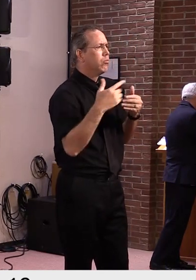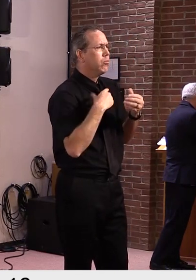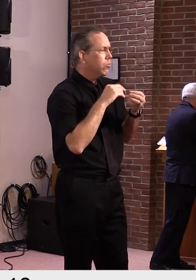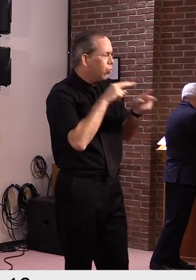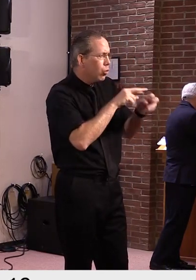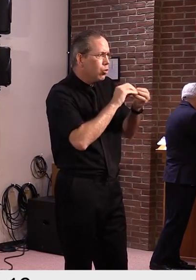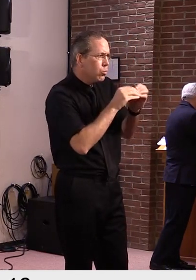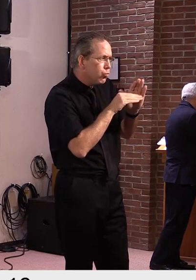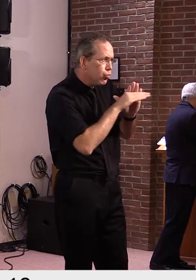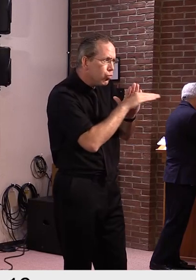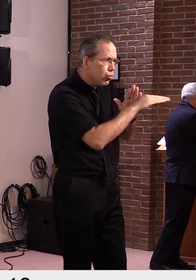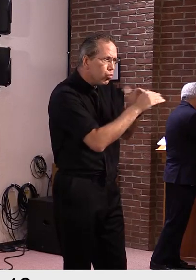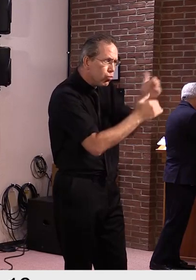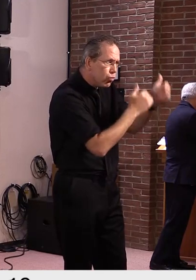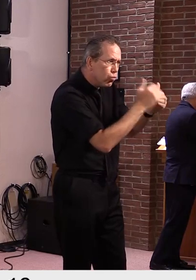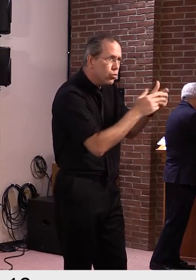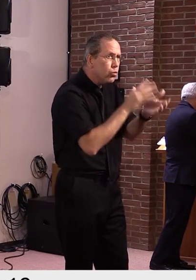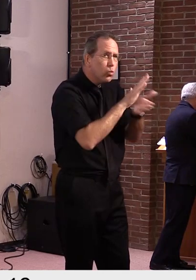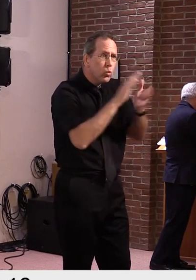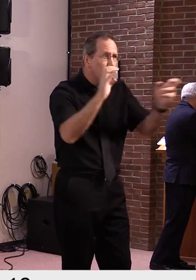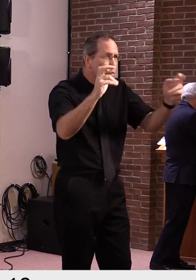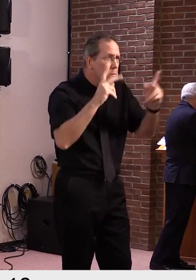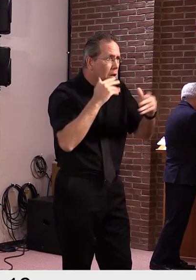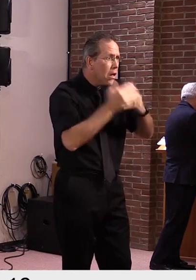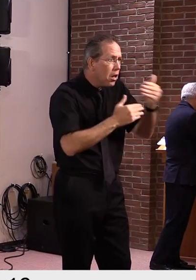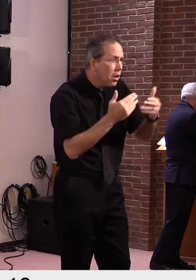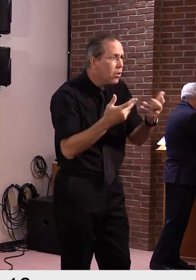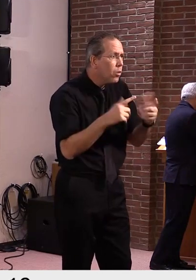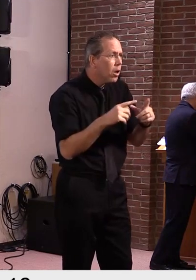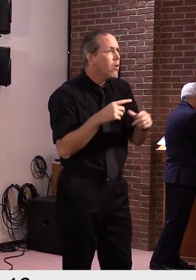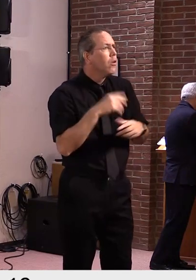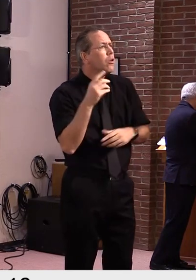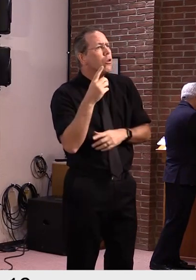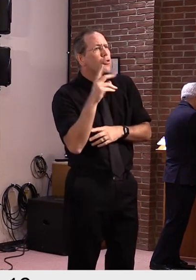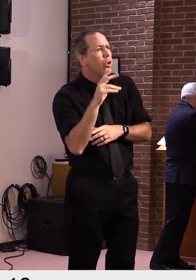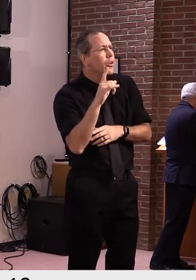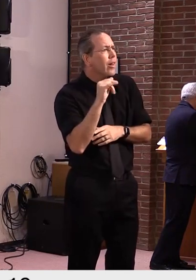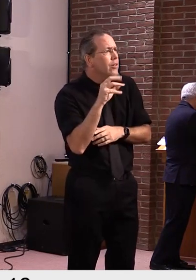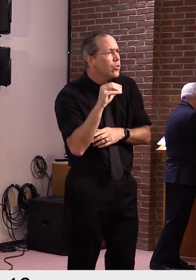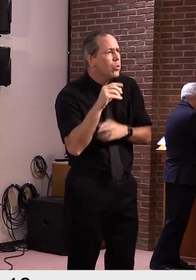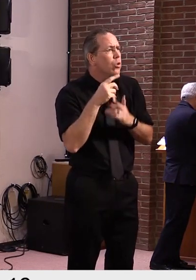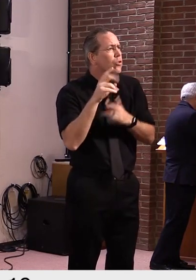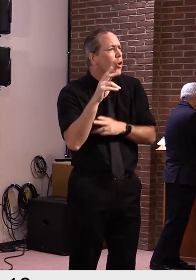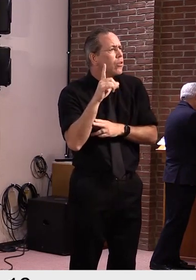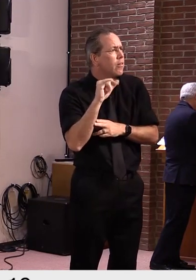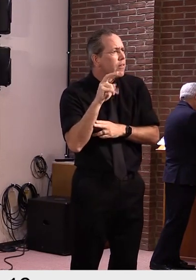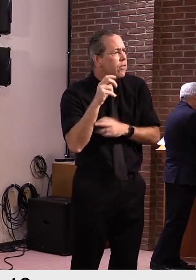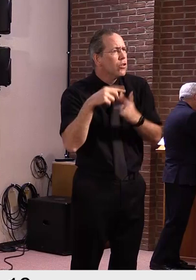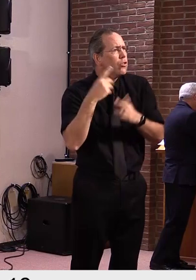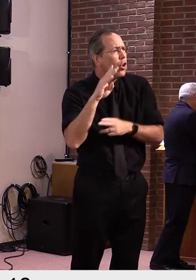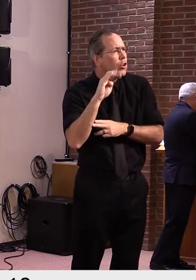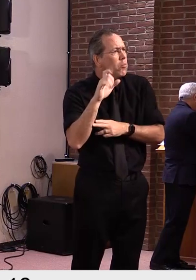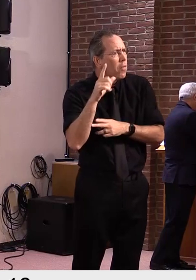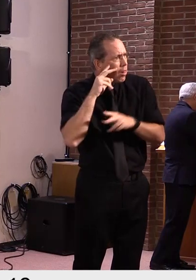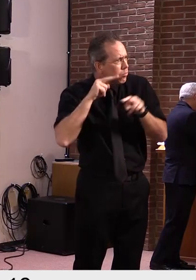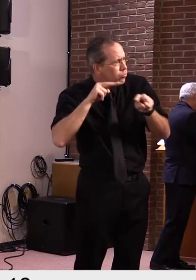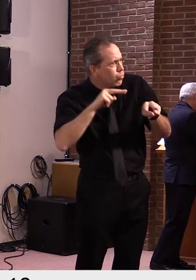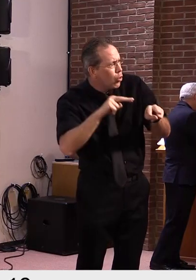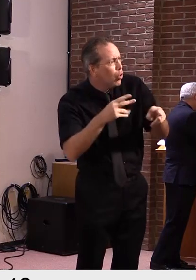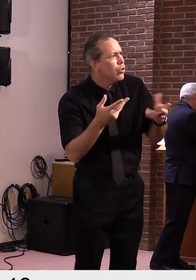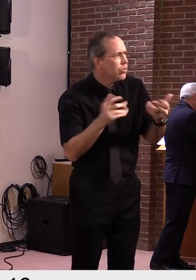we're doing every single day to make sure we're on the right track. And as we've proven